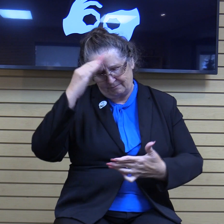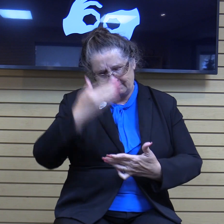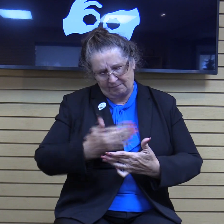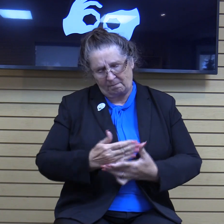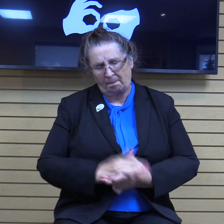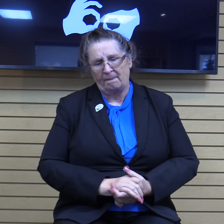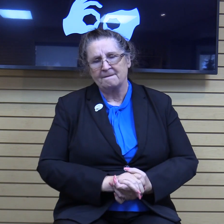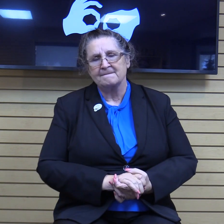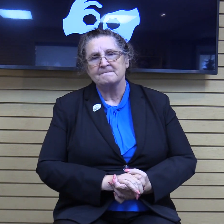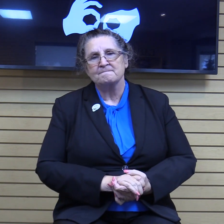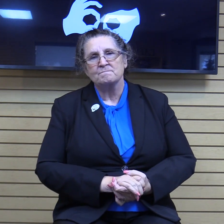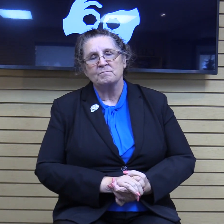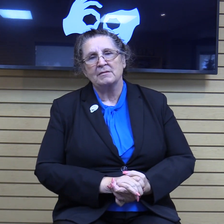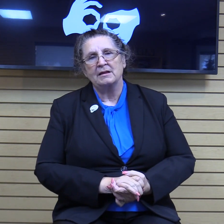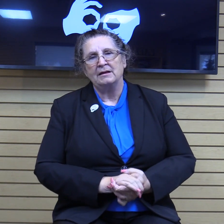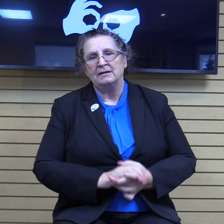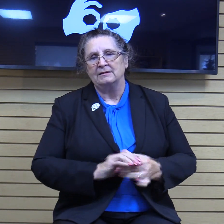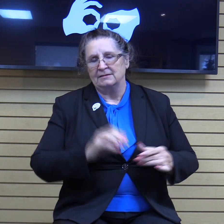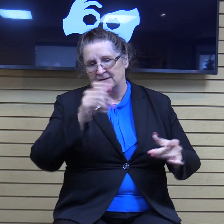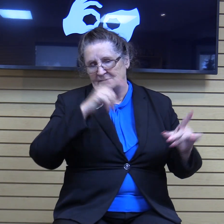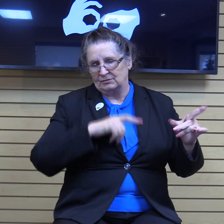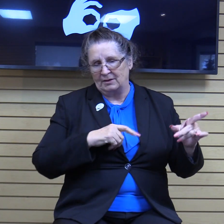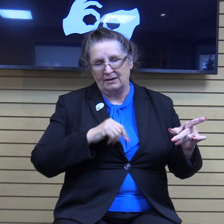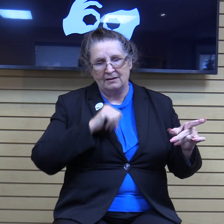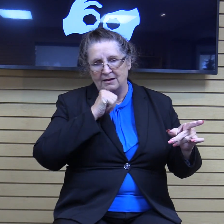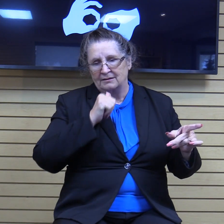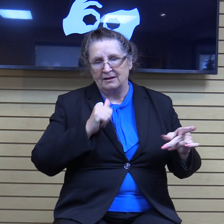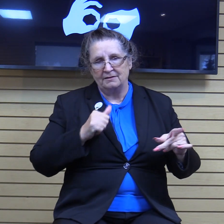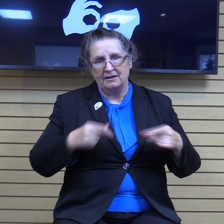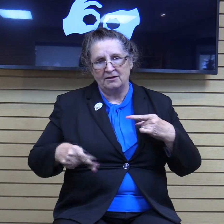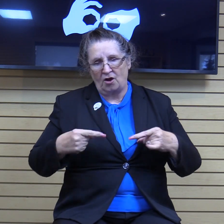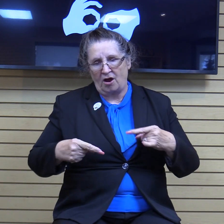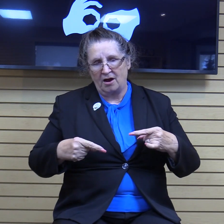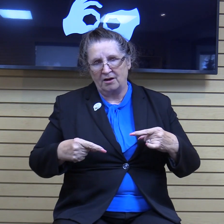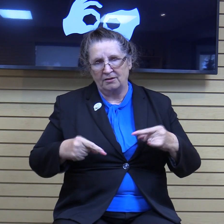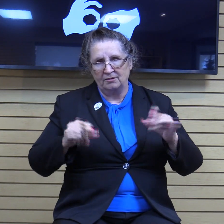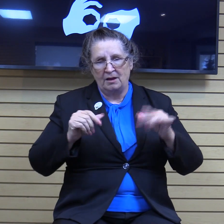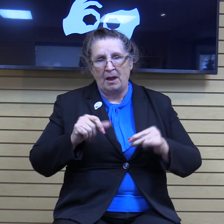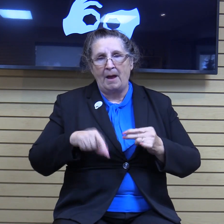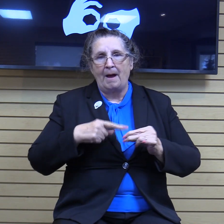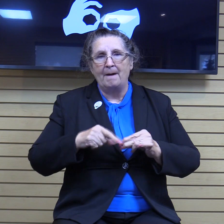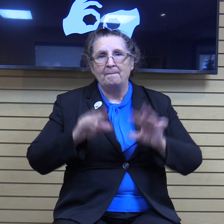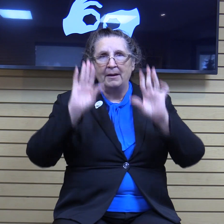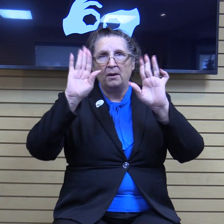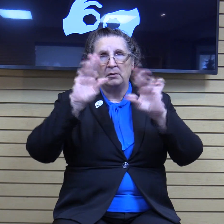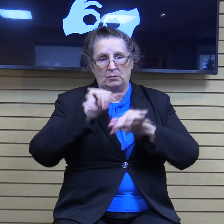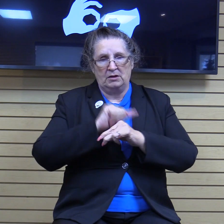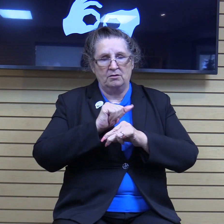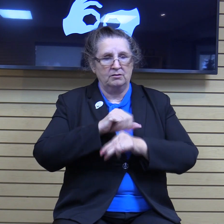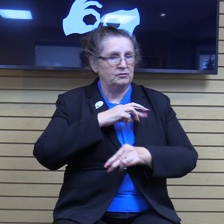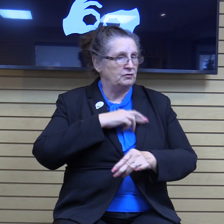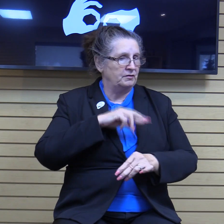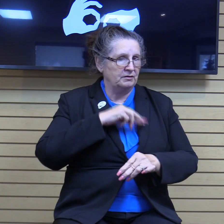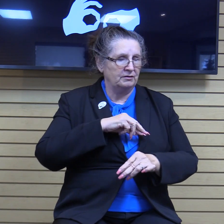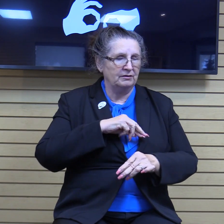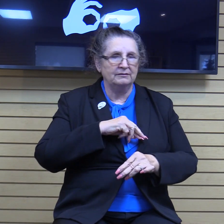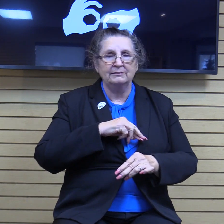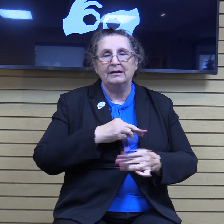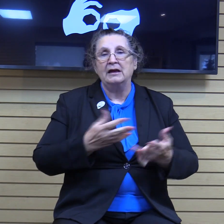This man is basically not there to argue signs and wonders or theology. He just wants his